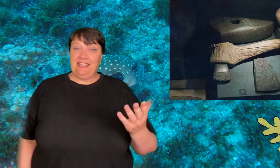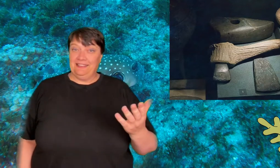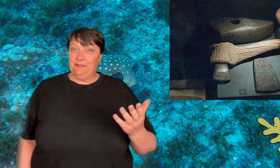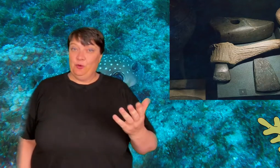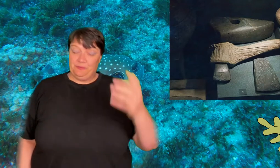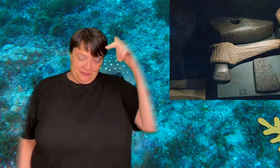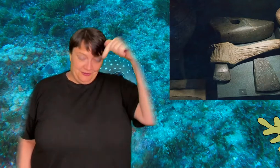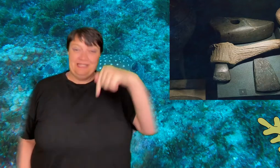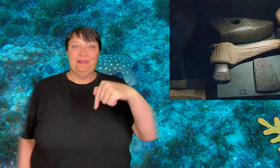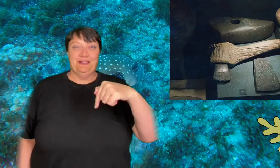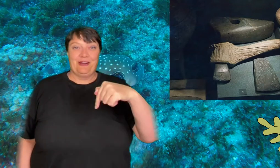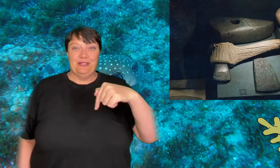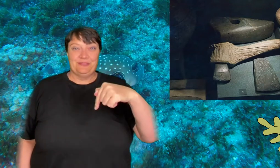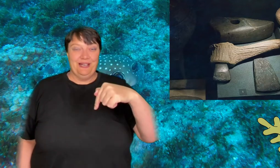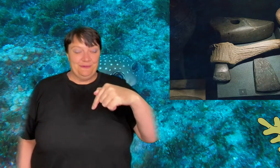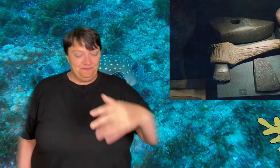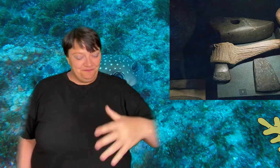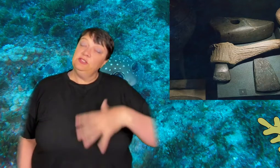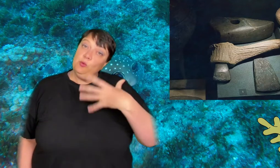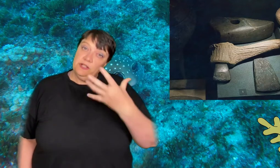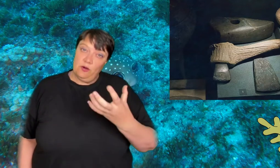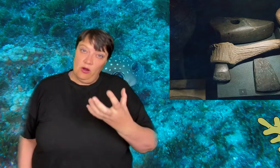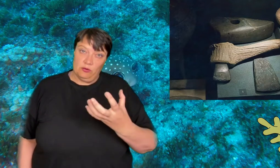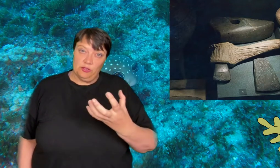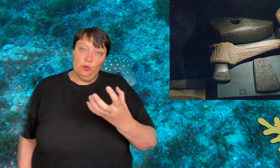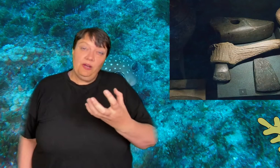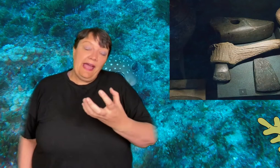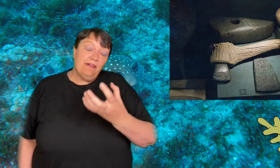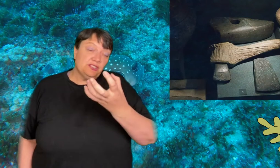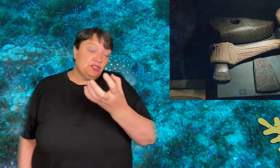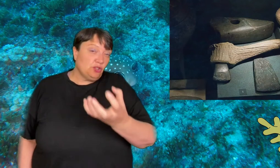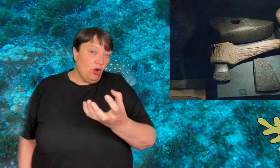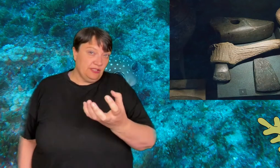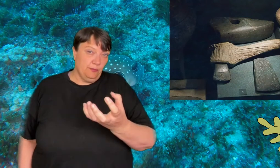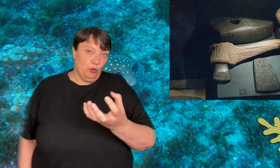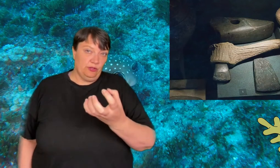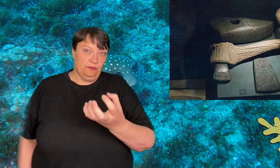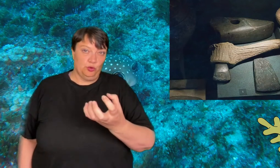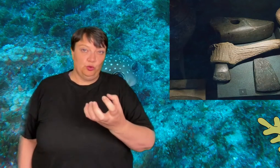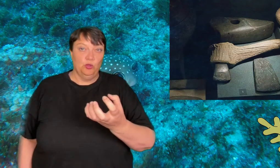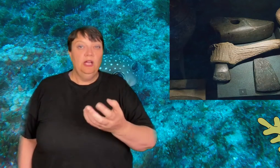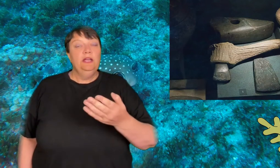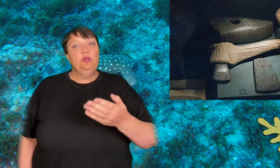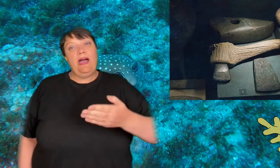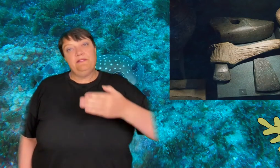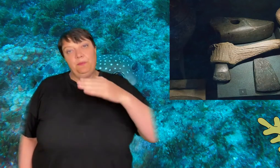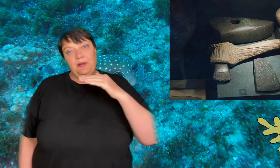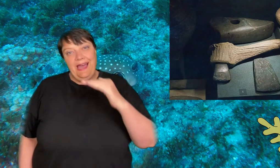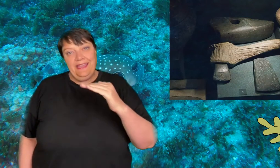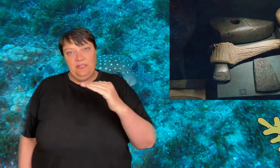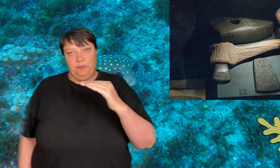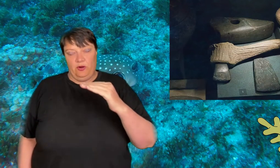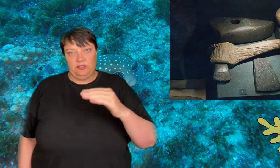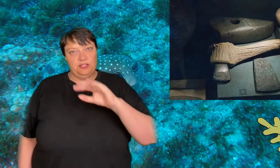I'll tackle if you want me to let me know in the comments below. So with coral you already have the starting point of your tool you have